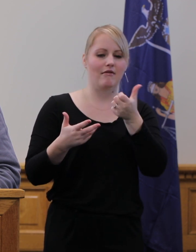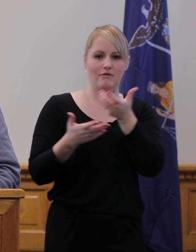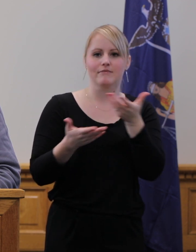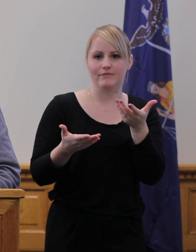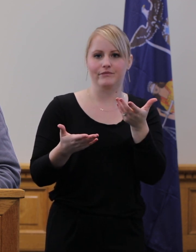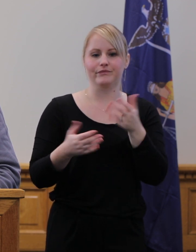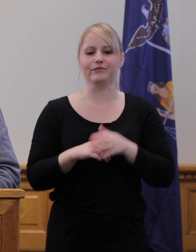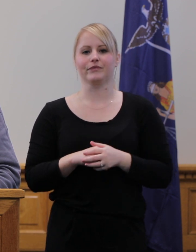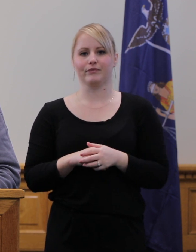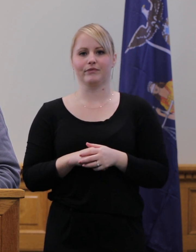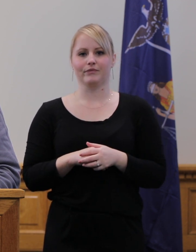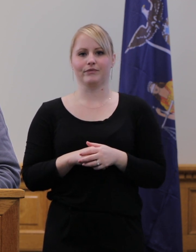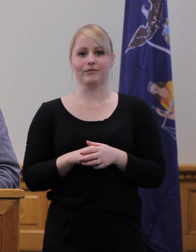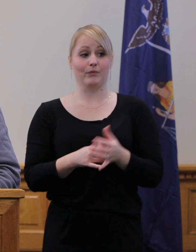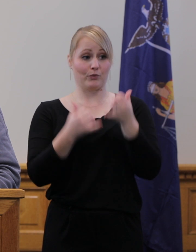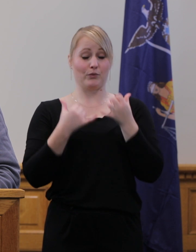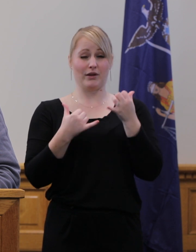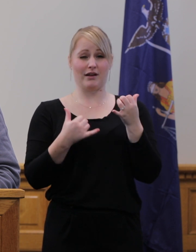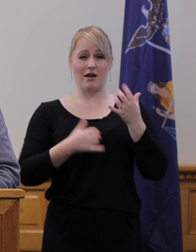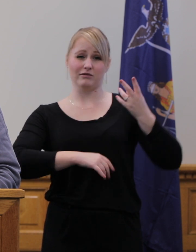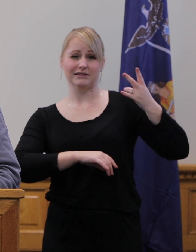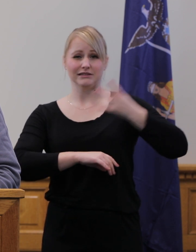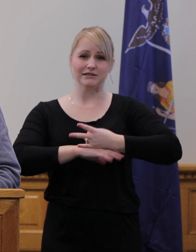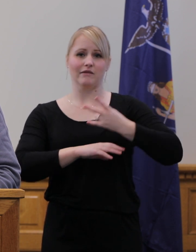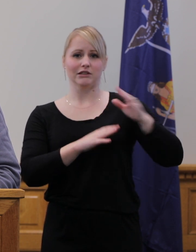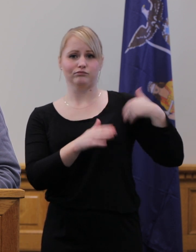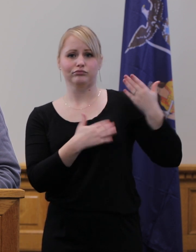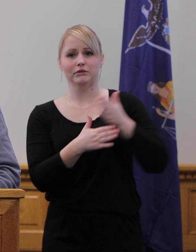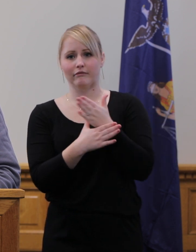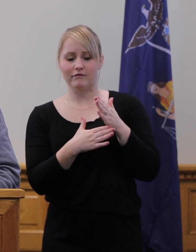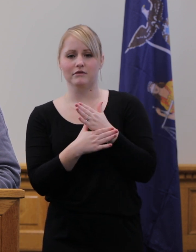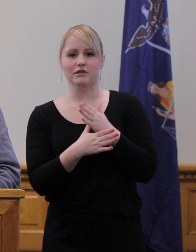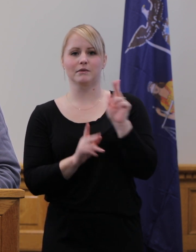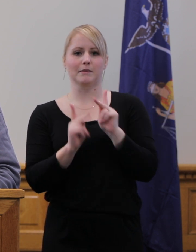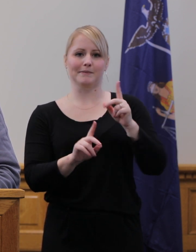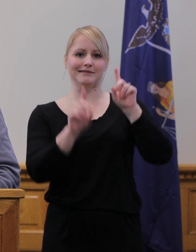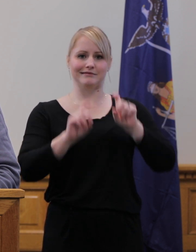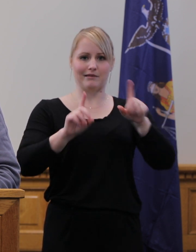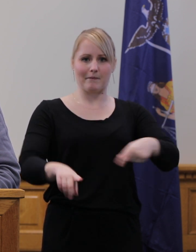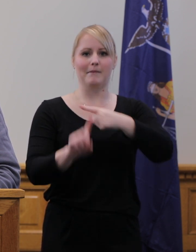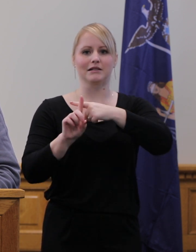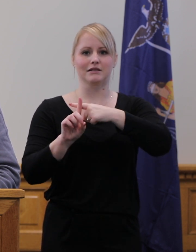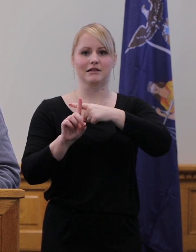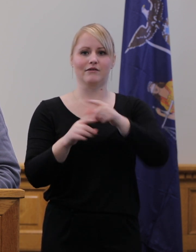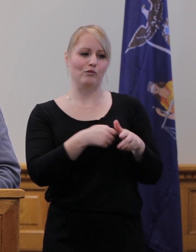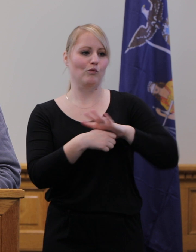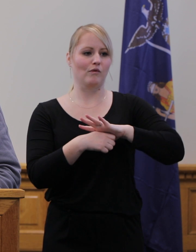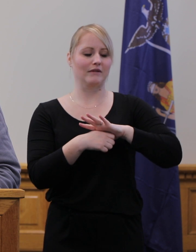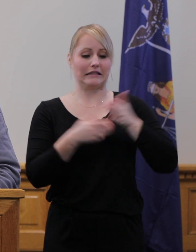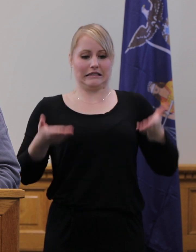Currently, our seven-day rolling average of people who tested positive for COVID in Oswego County is 3.7 percent.